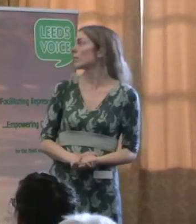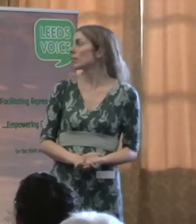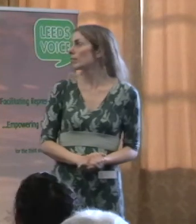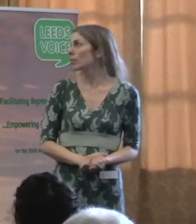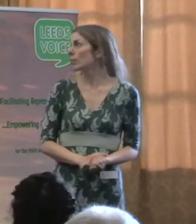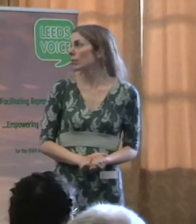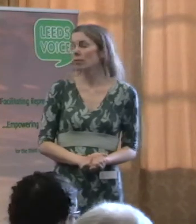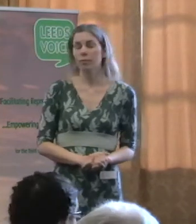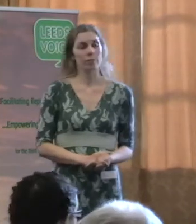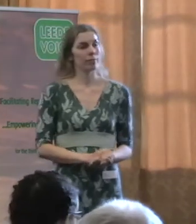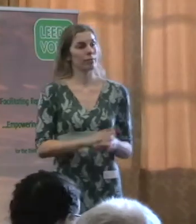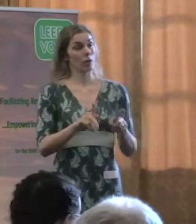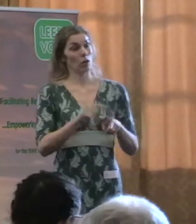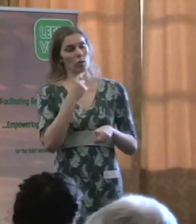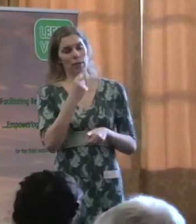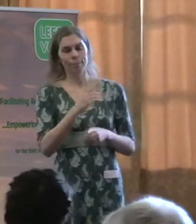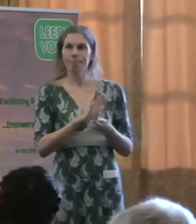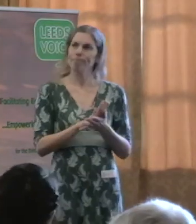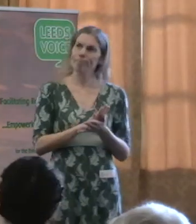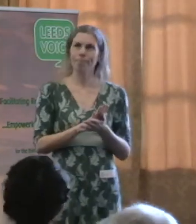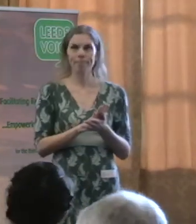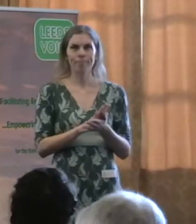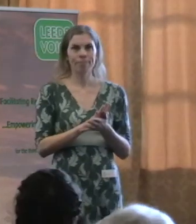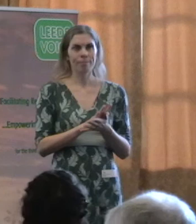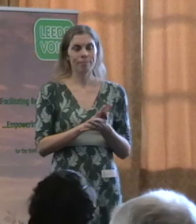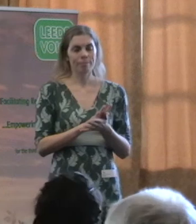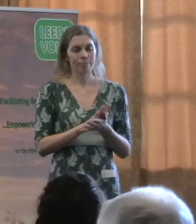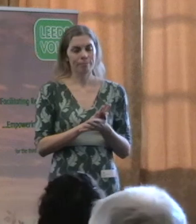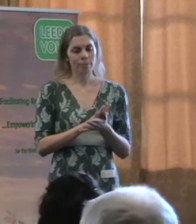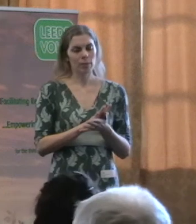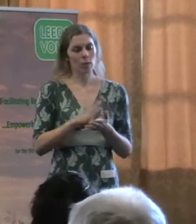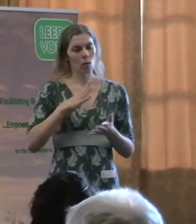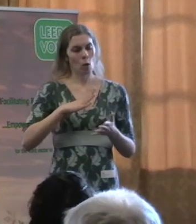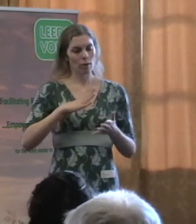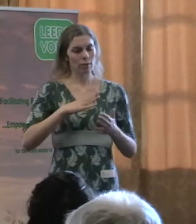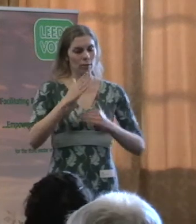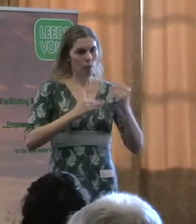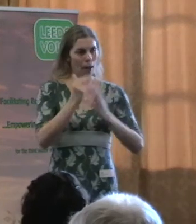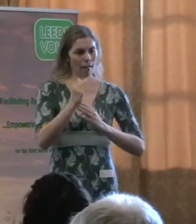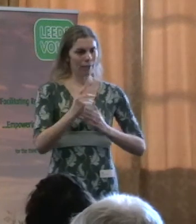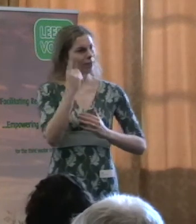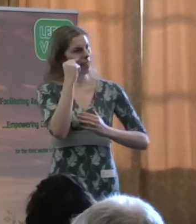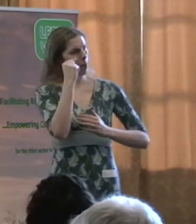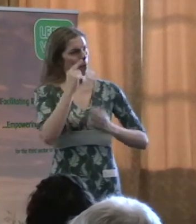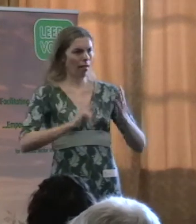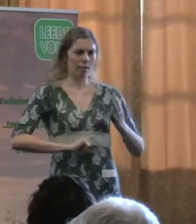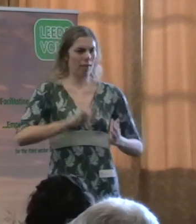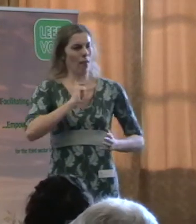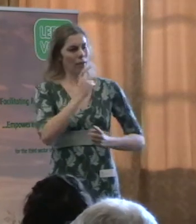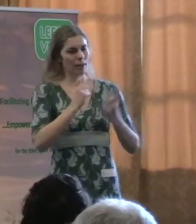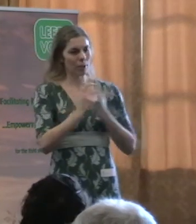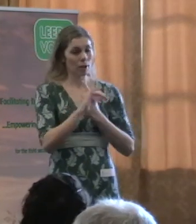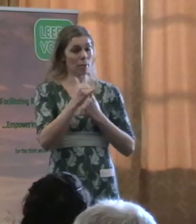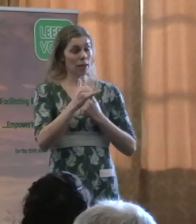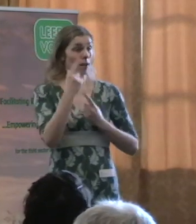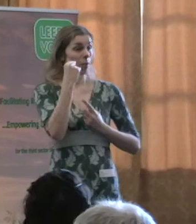It goes on to say, as part of building capable and confident communities, areas may wish to consider using grant